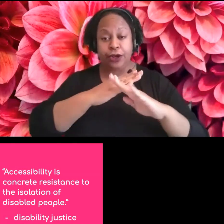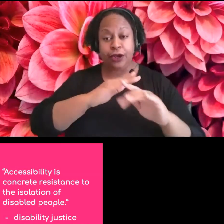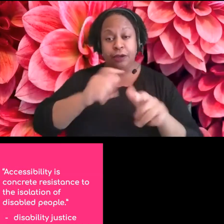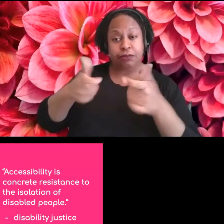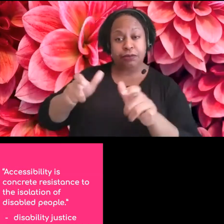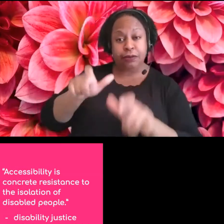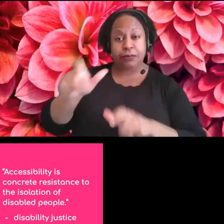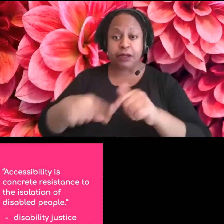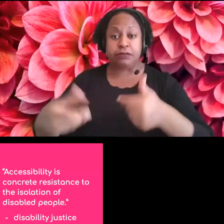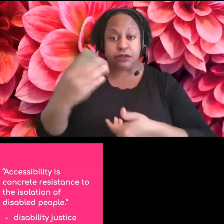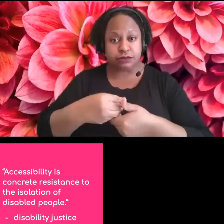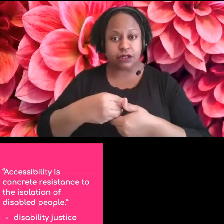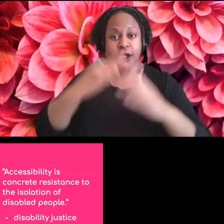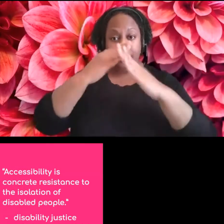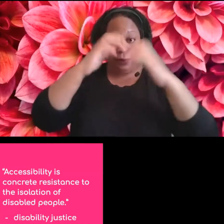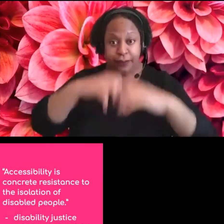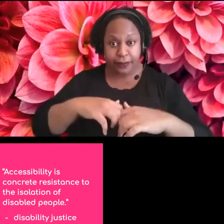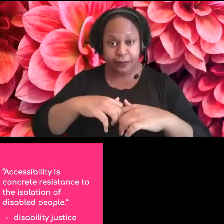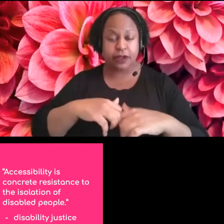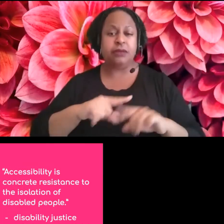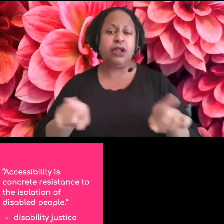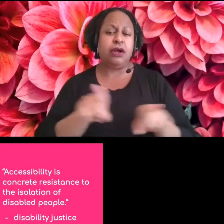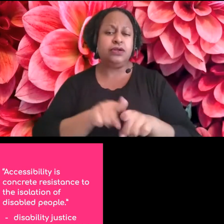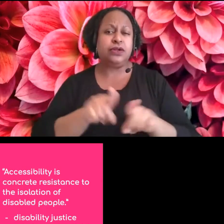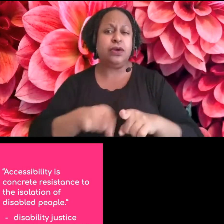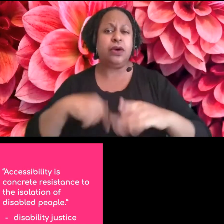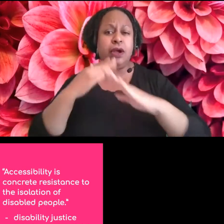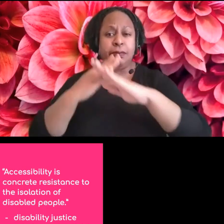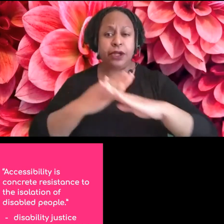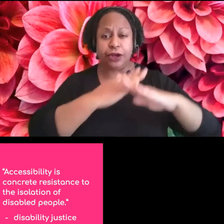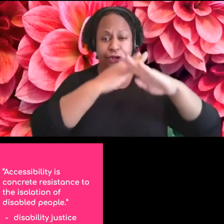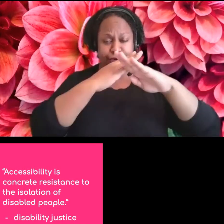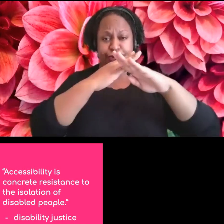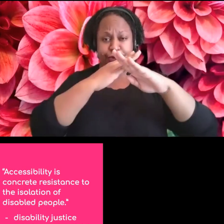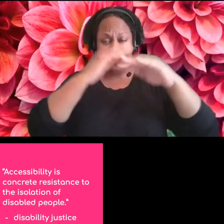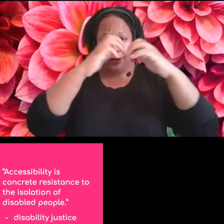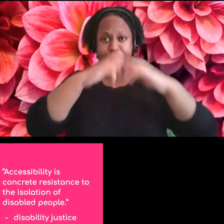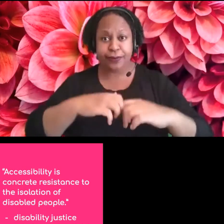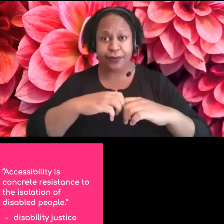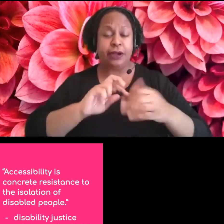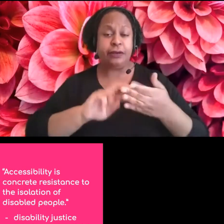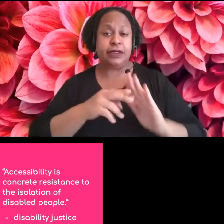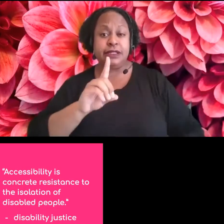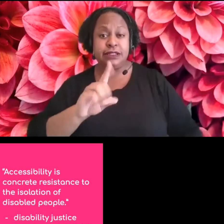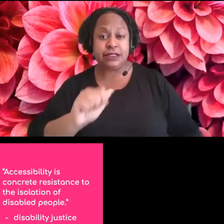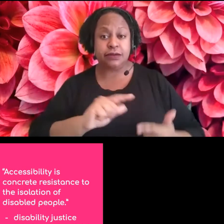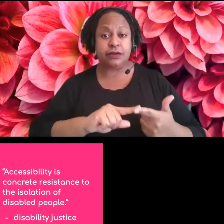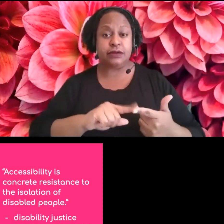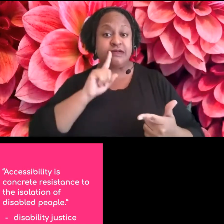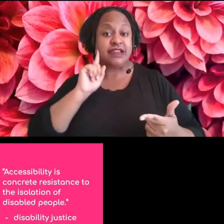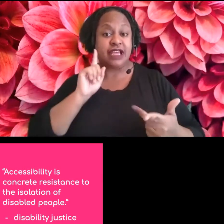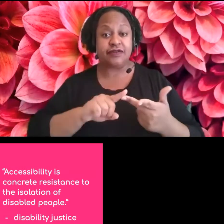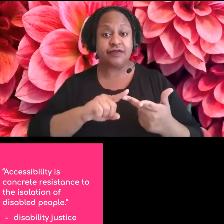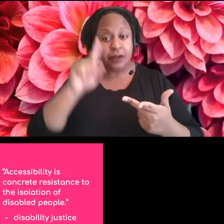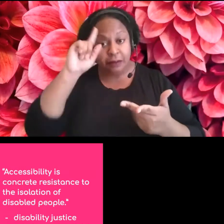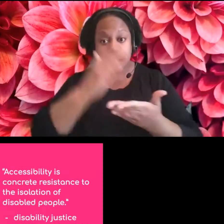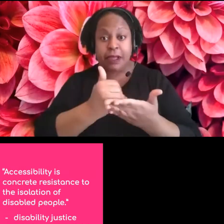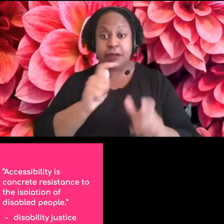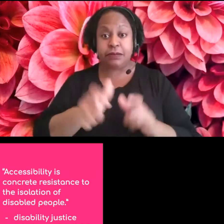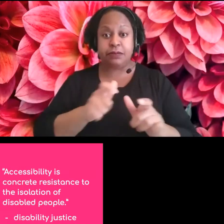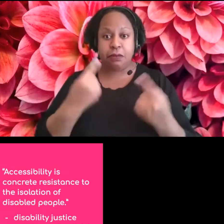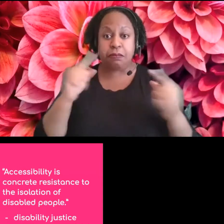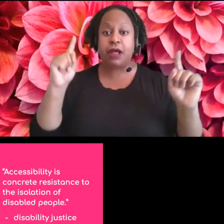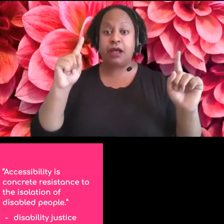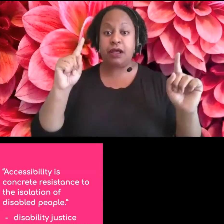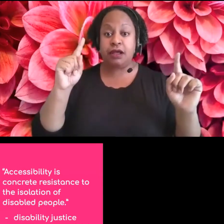also say that it's breaking down barriers that don't allow for disabled deaf and mad people to have agency and autonomy